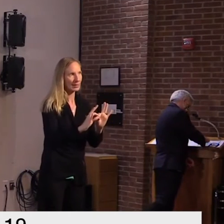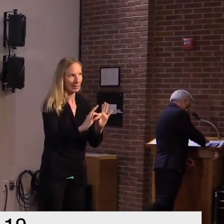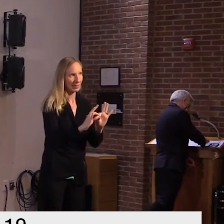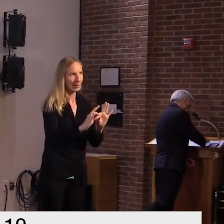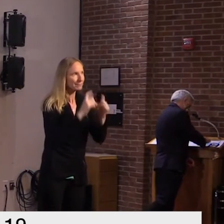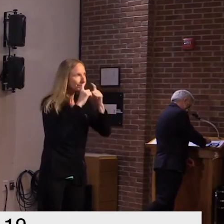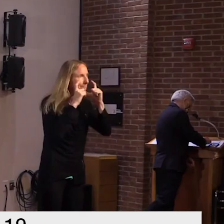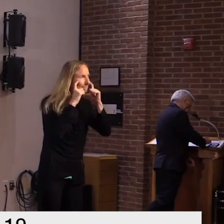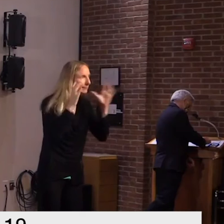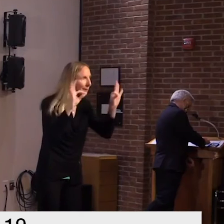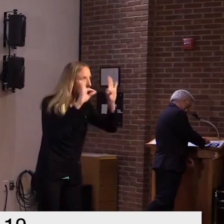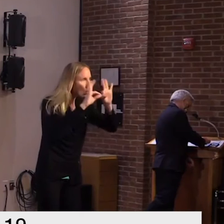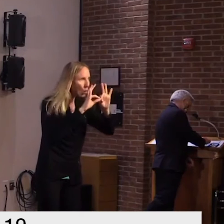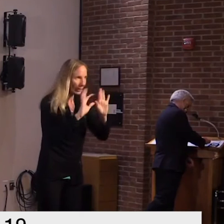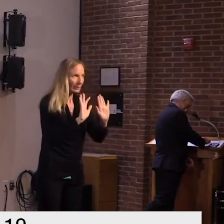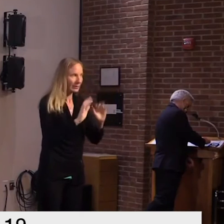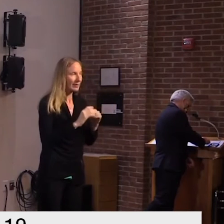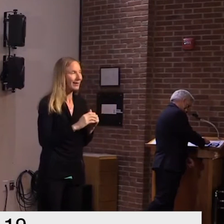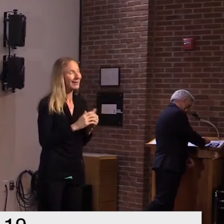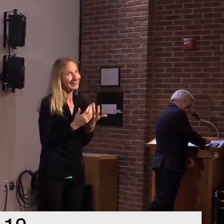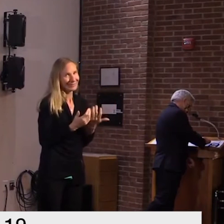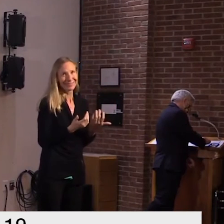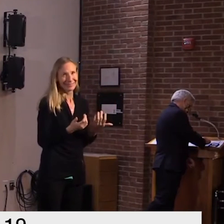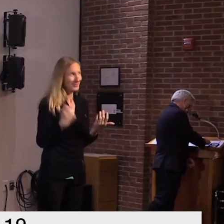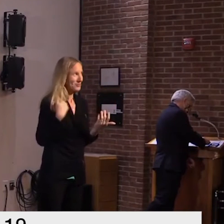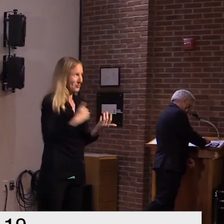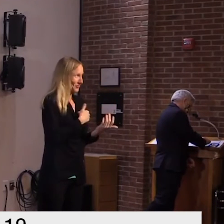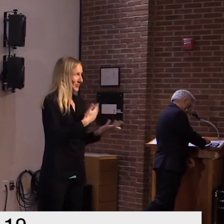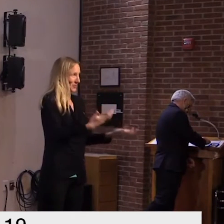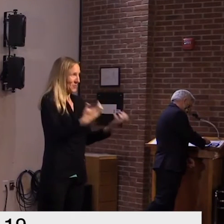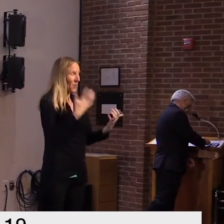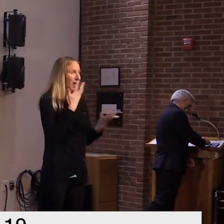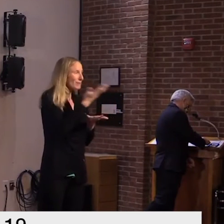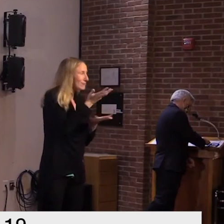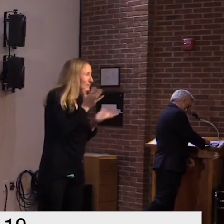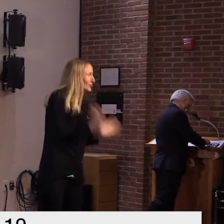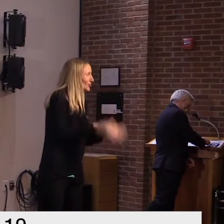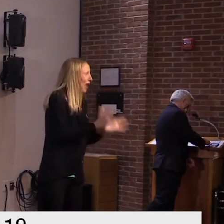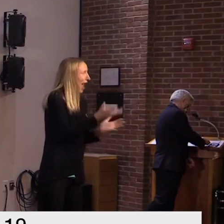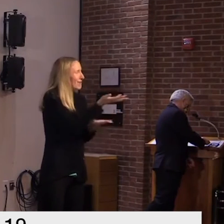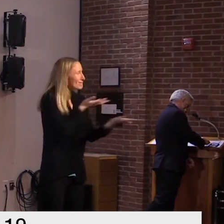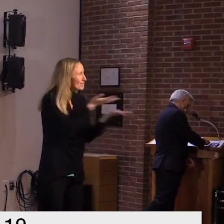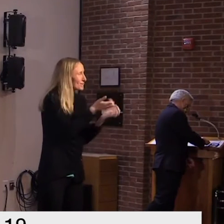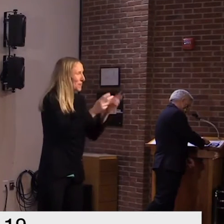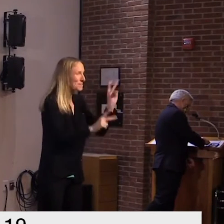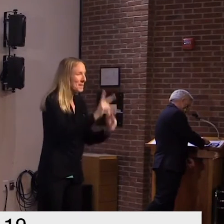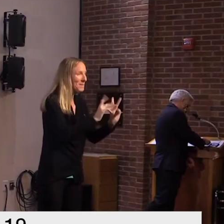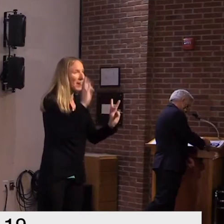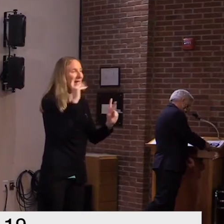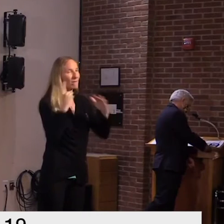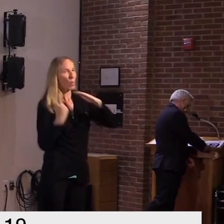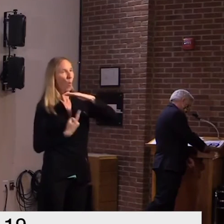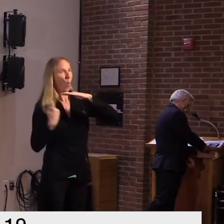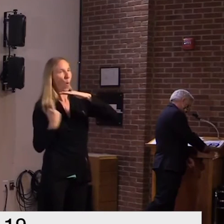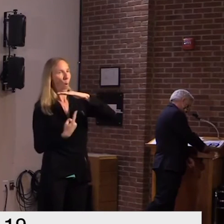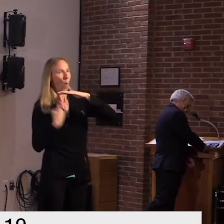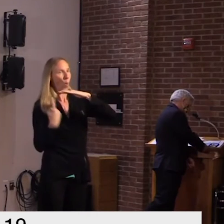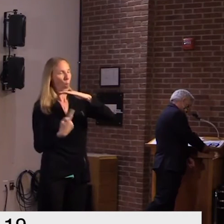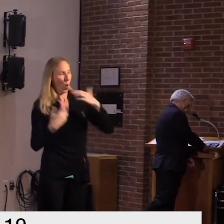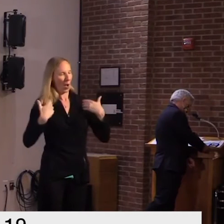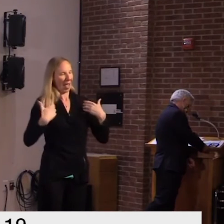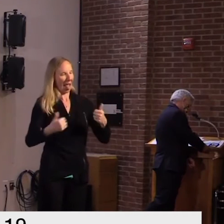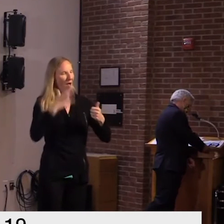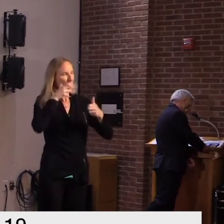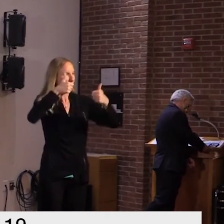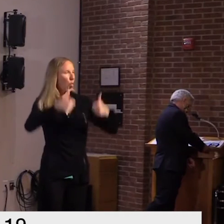we all want to connect with others we know that social isolation can lead to poorer health so we